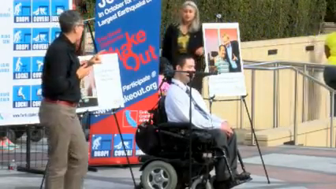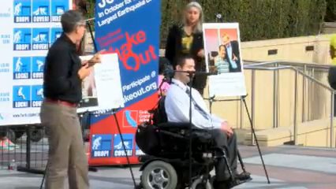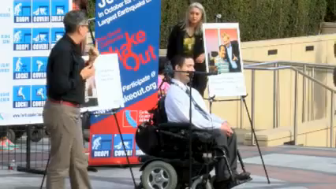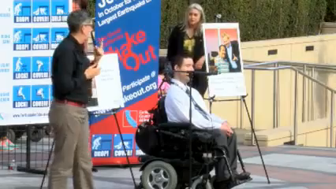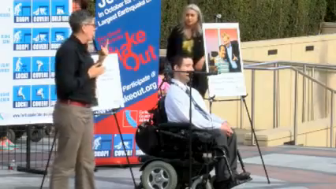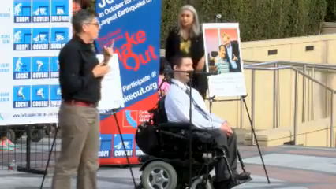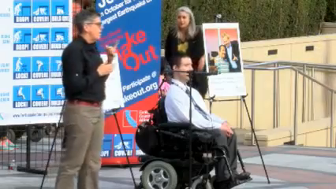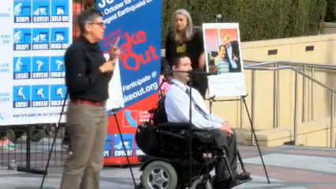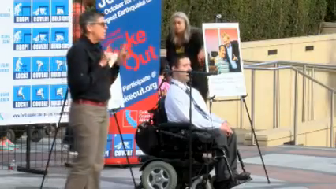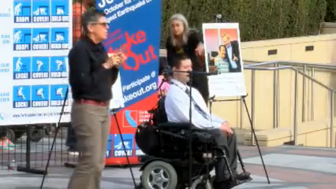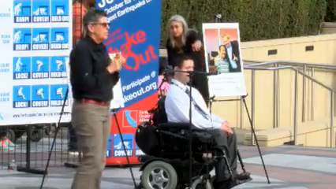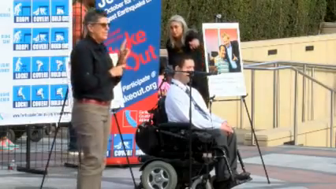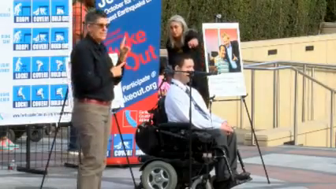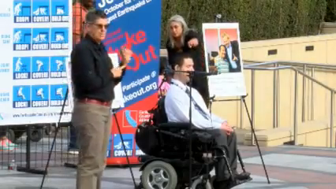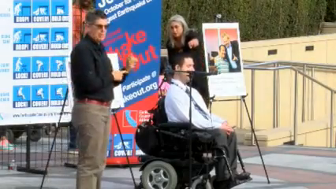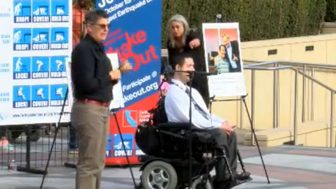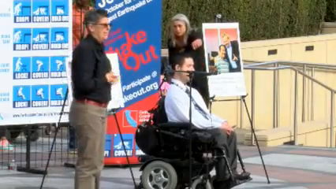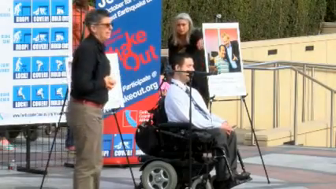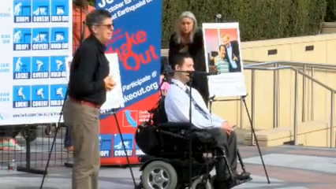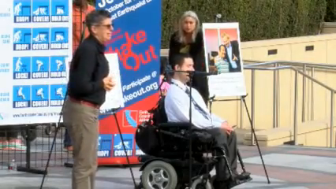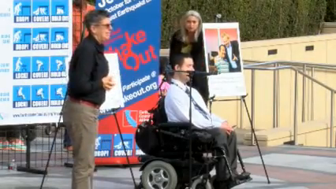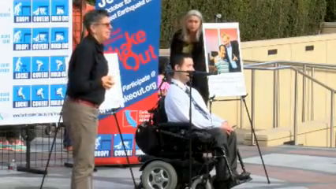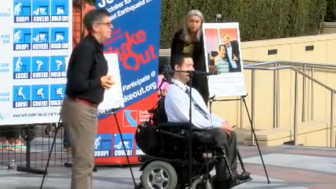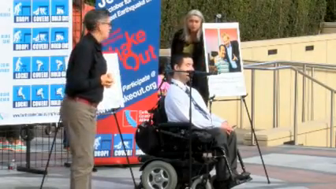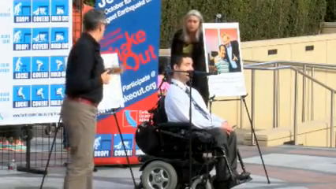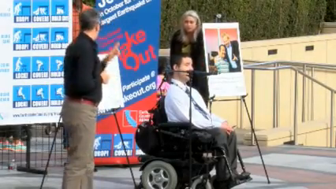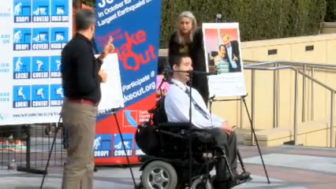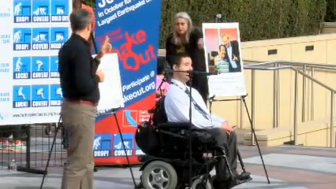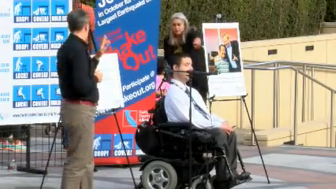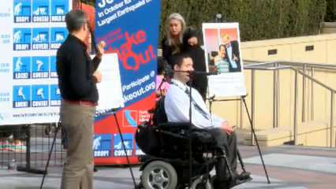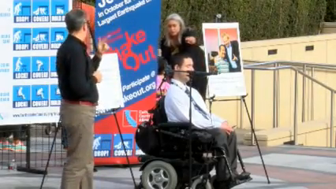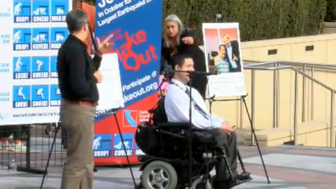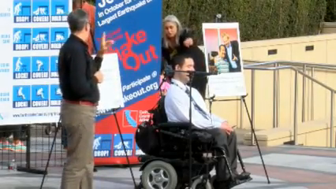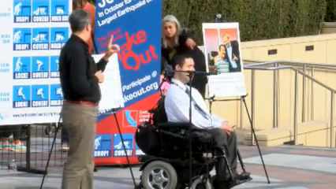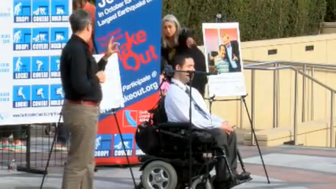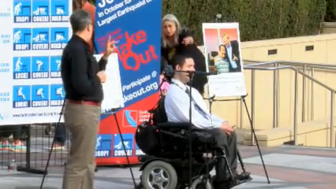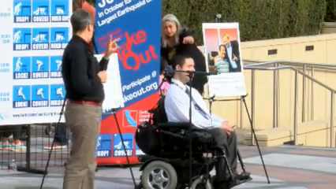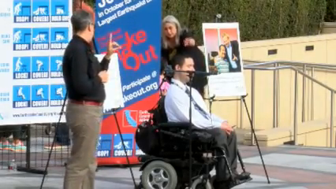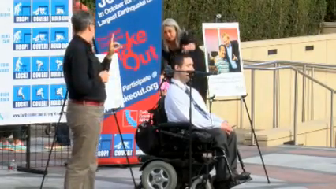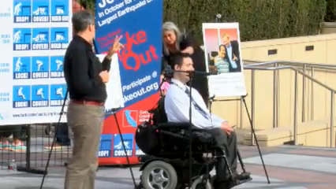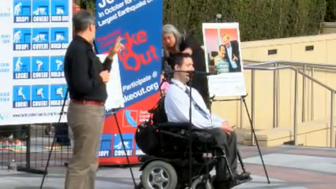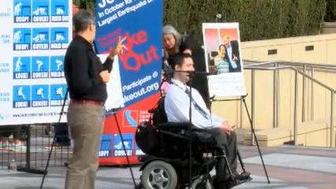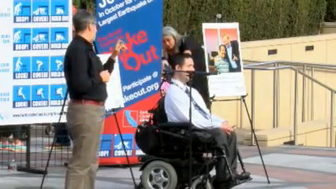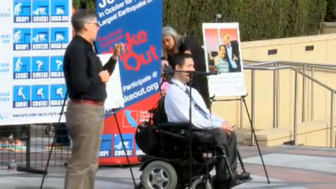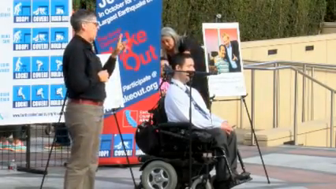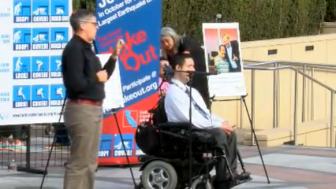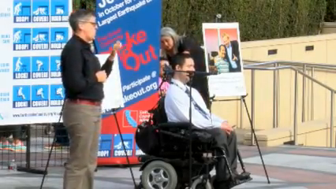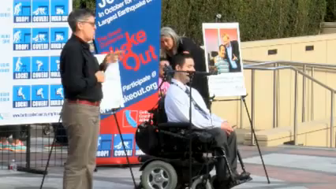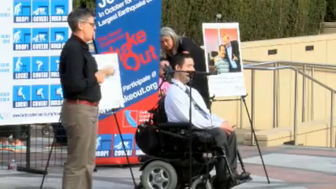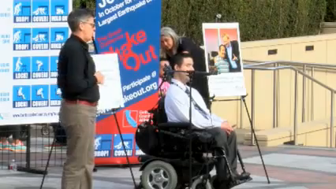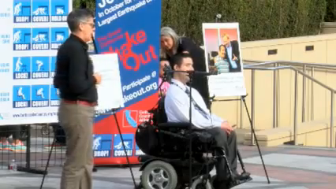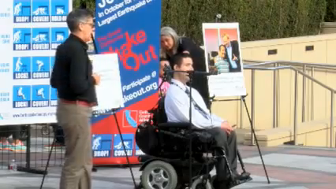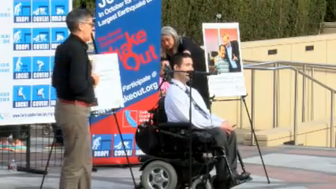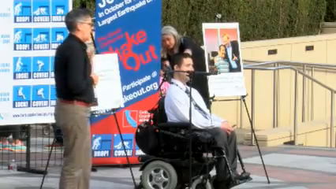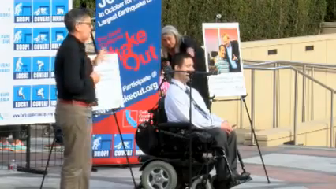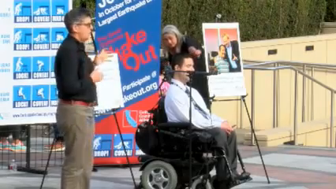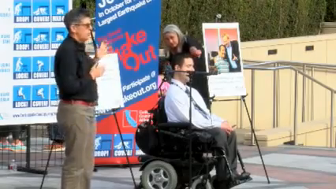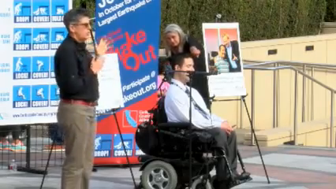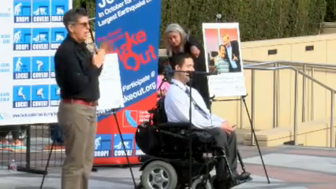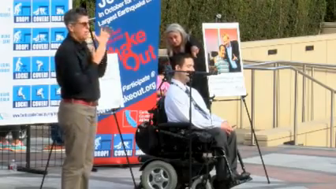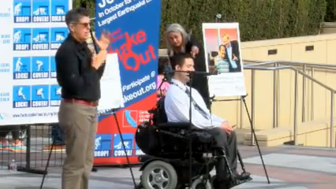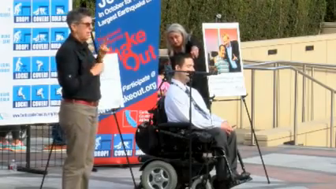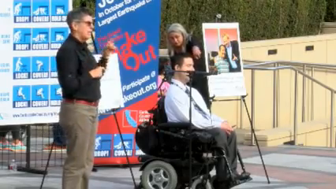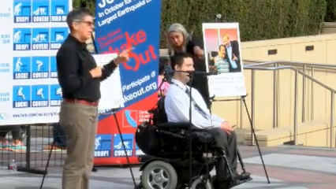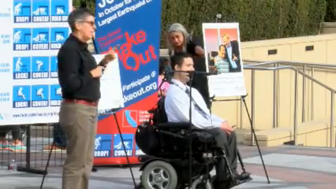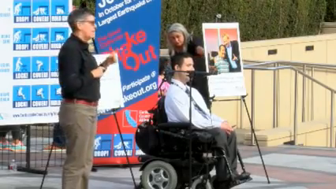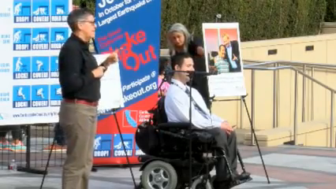Richard de Velder. Richard de Velder was a champion, a crusader, an advocate, an